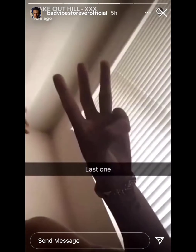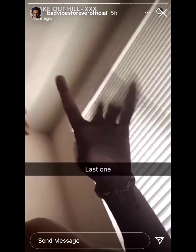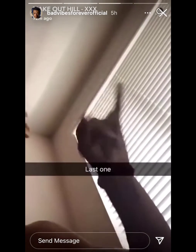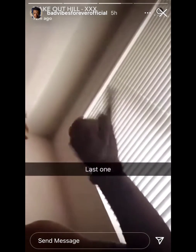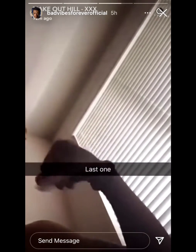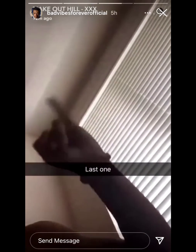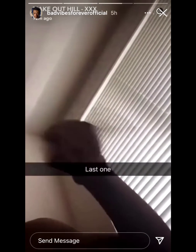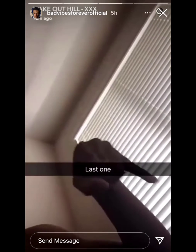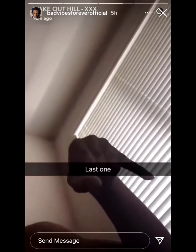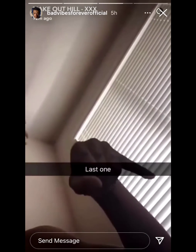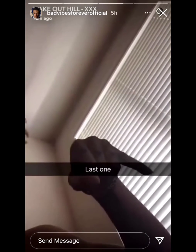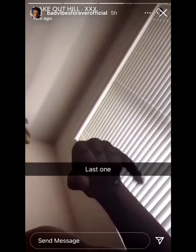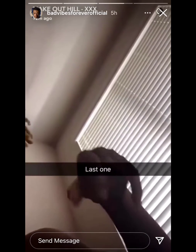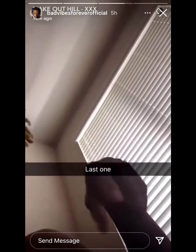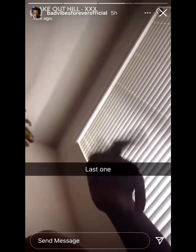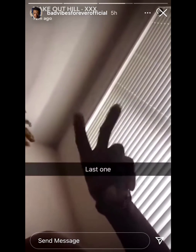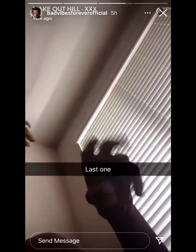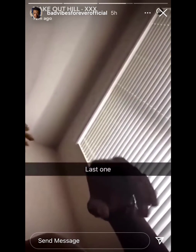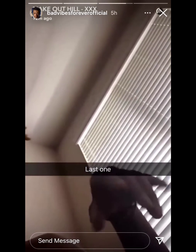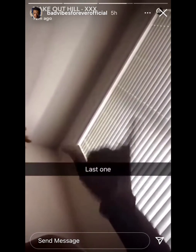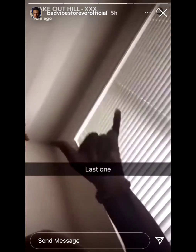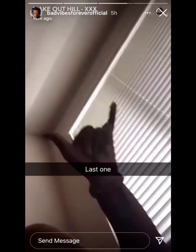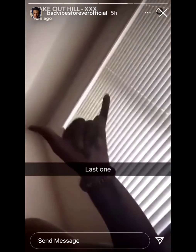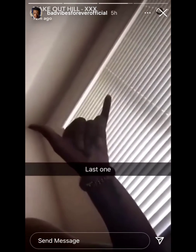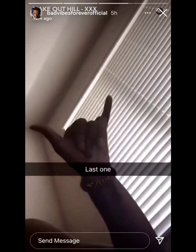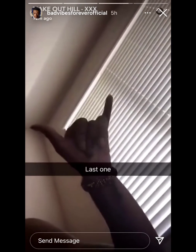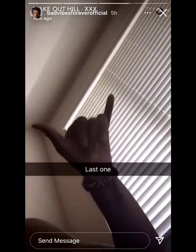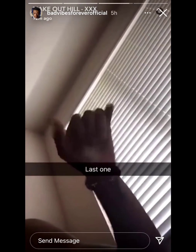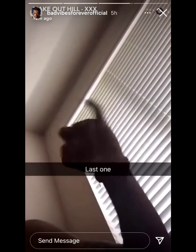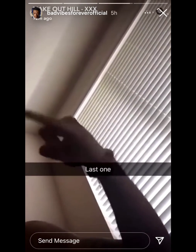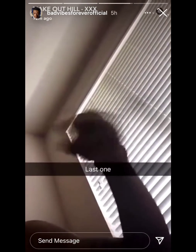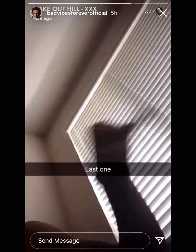W, X, Y, Z.